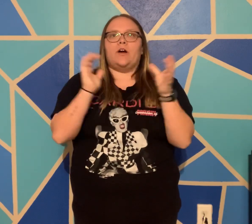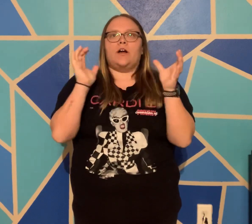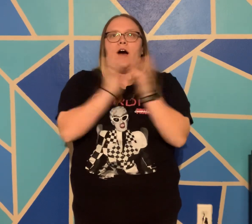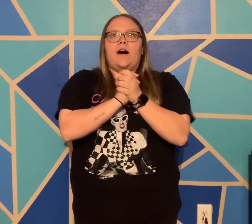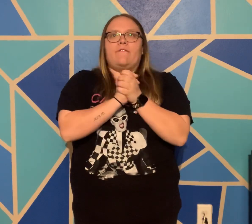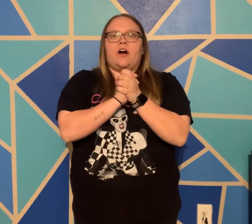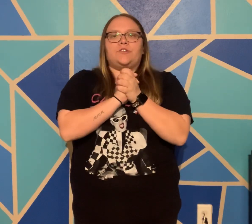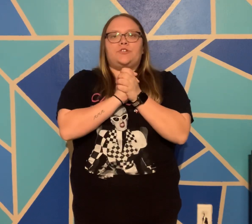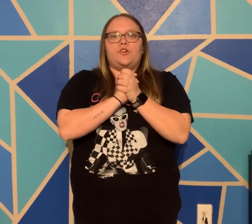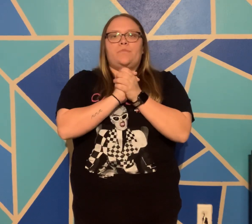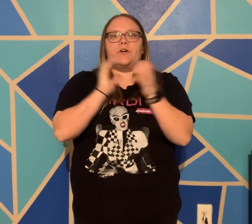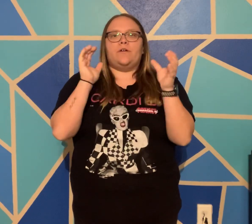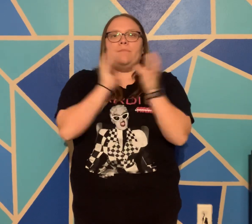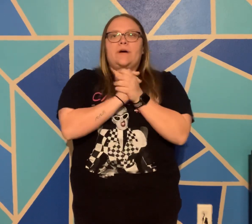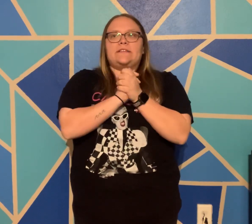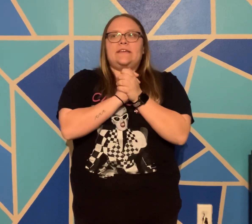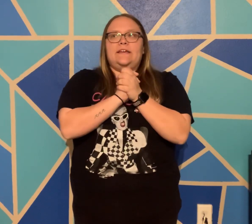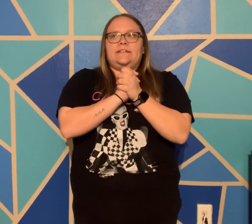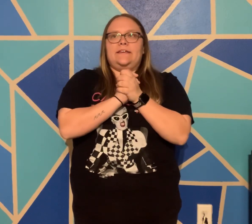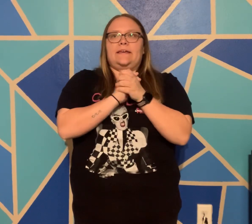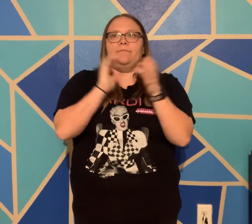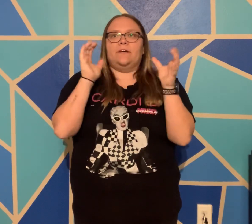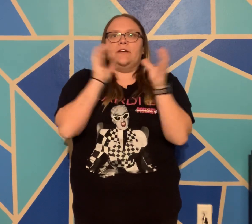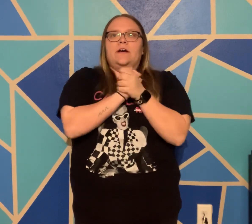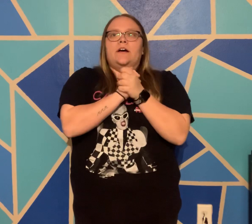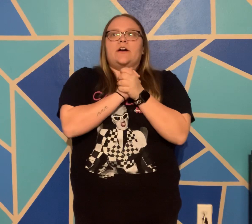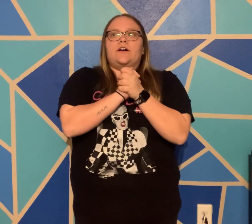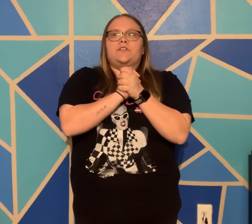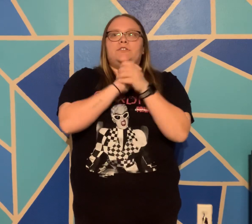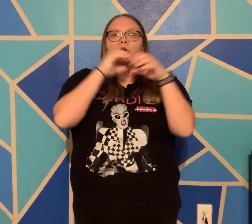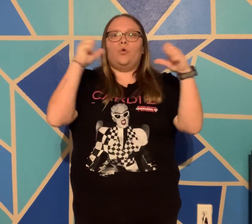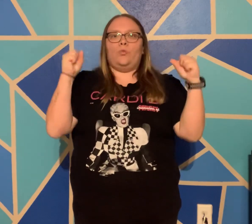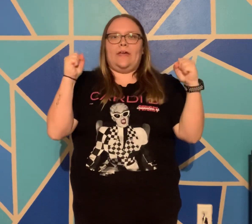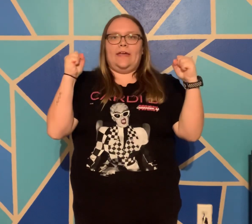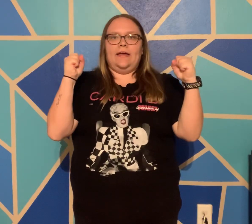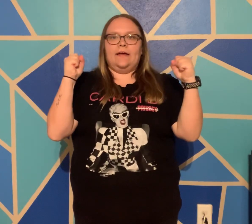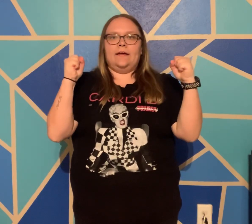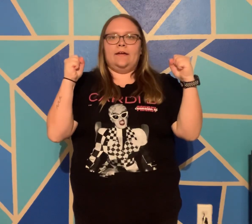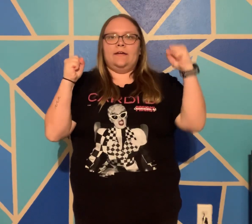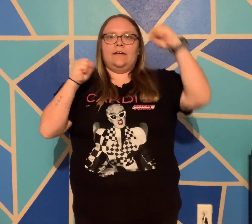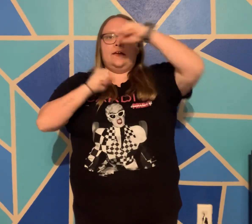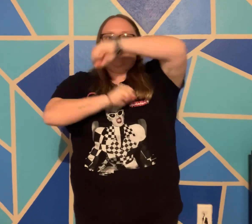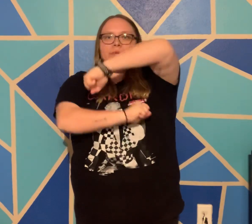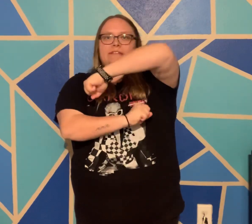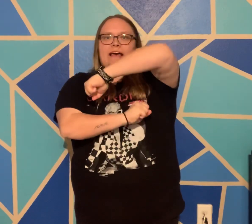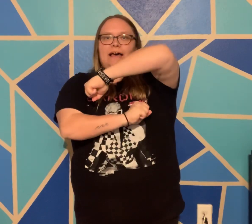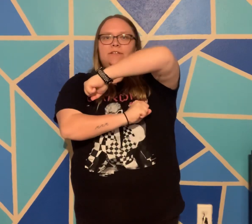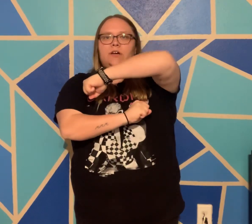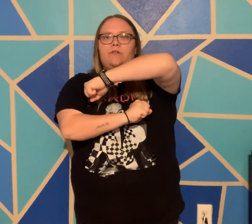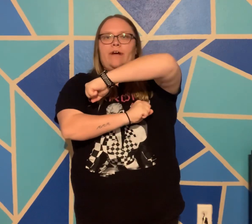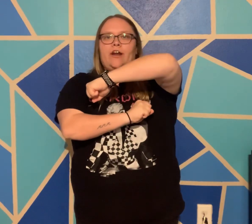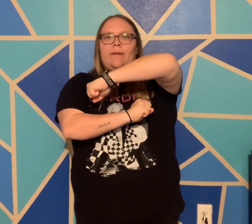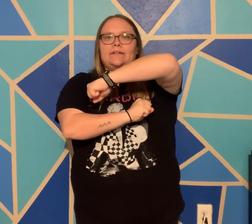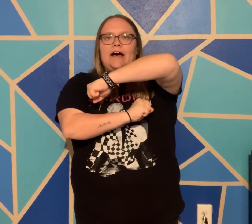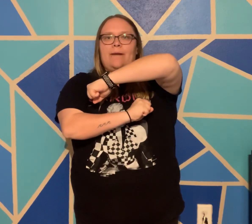of our super musky team because we possess, right arm on top,